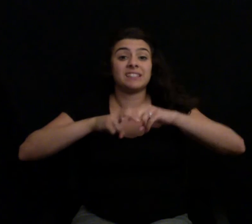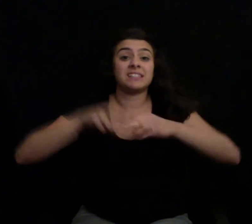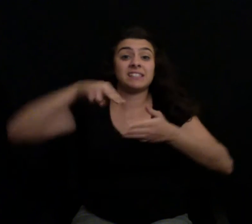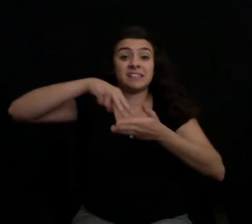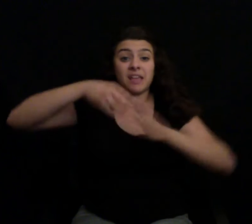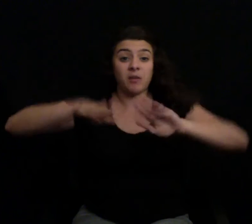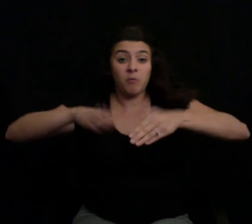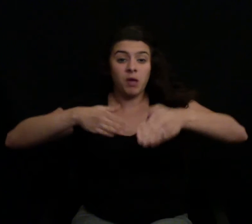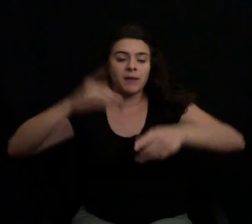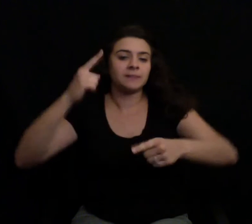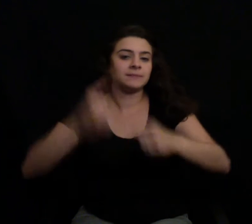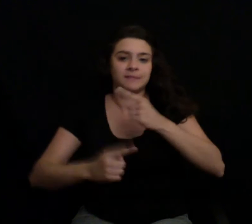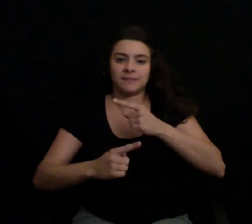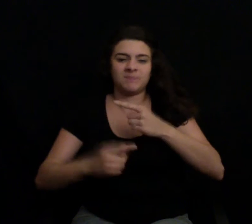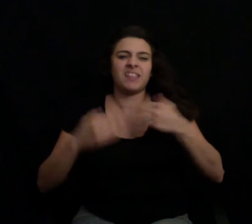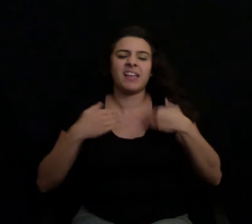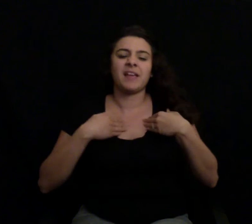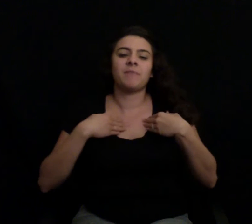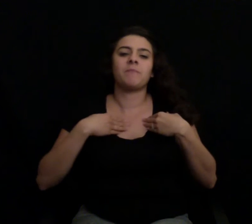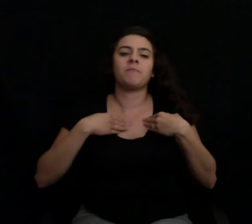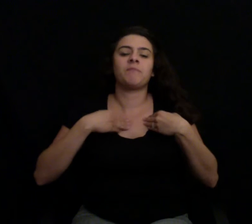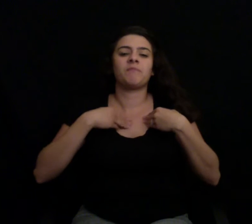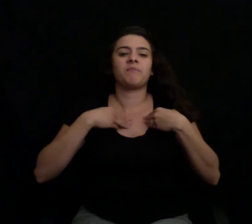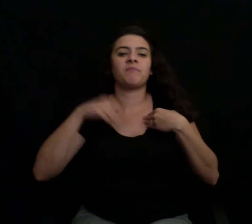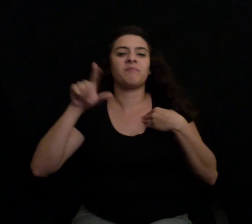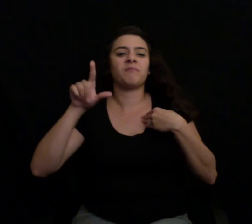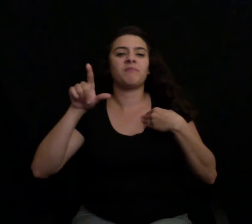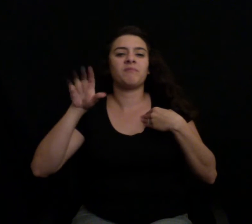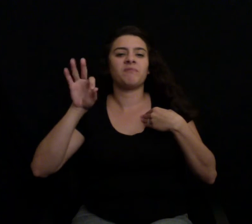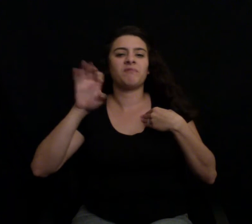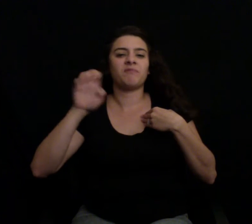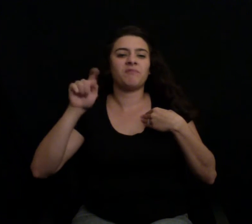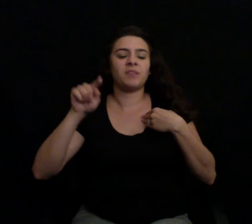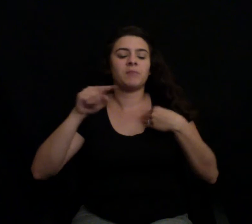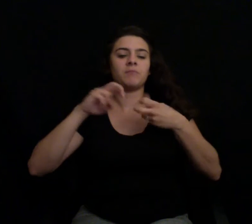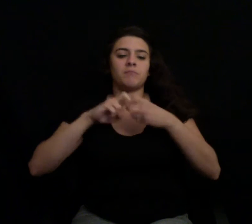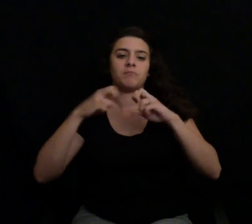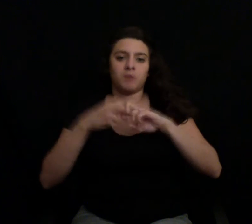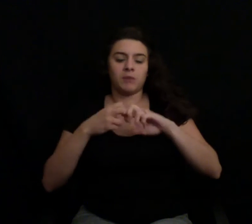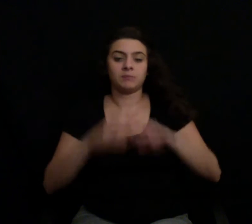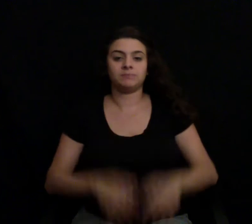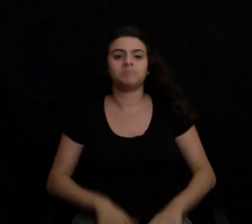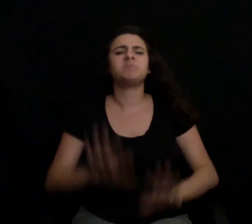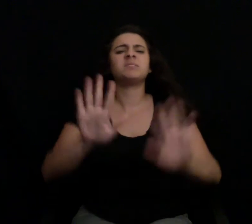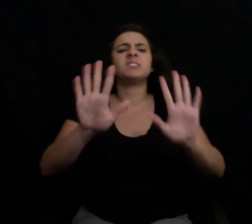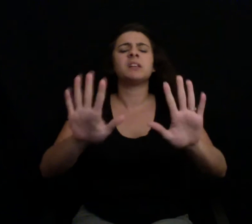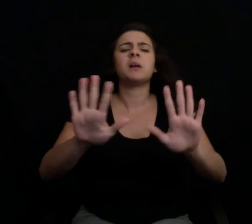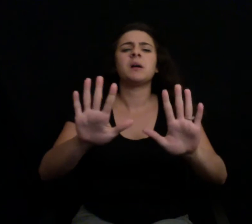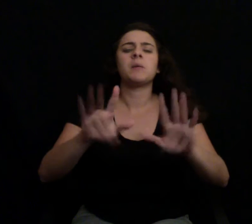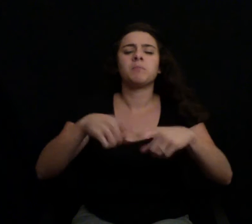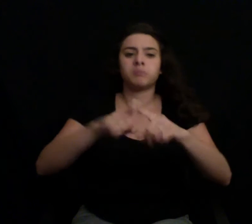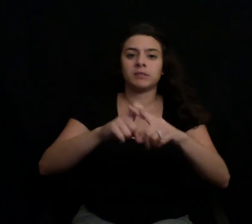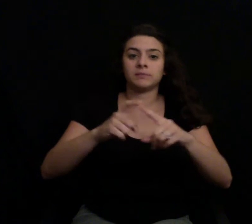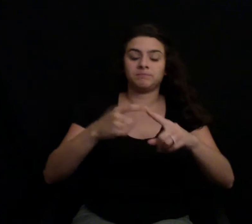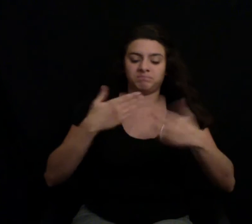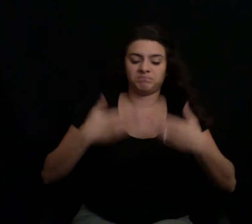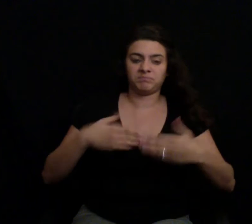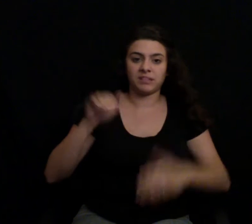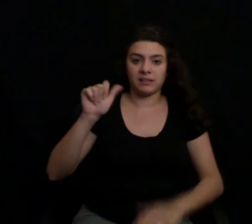pause a moment to explain what's happening on screen. Picture dozens of cute, fluffy yellow chicks, just like the kind you'd see on drugstore Easter cards.